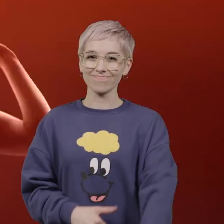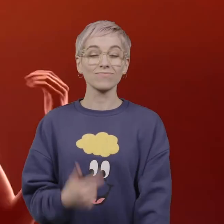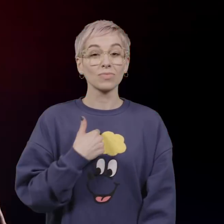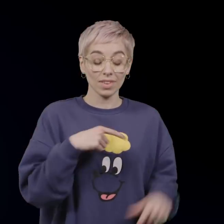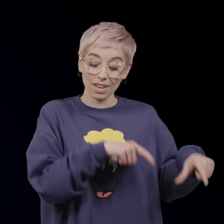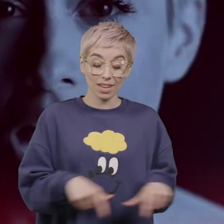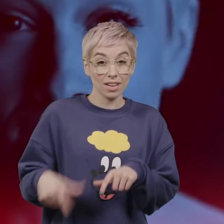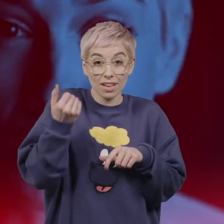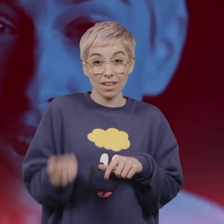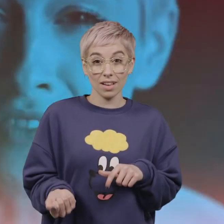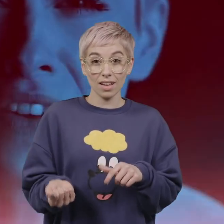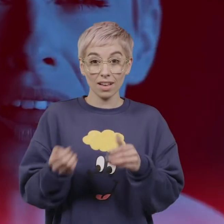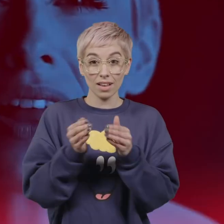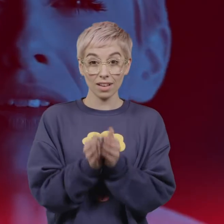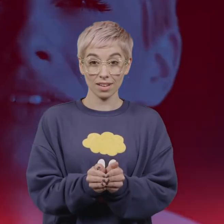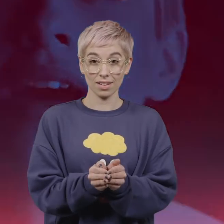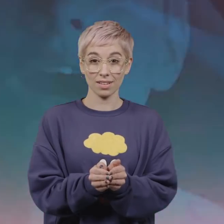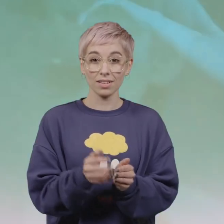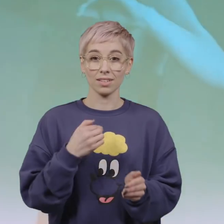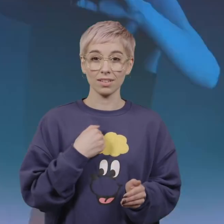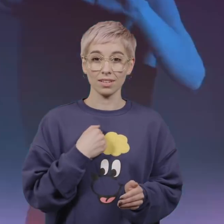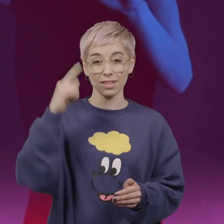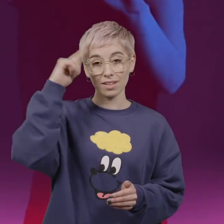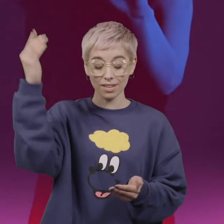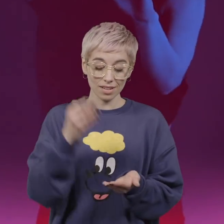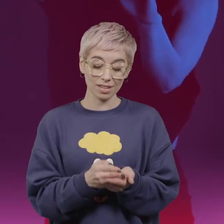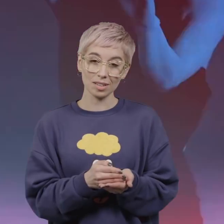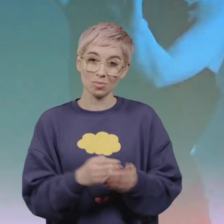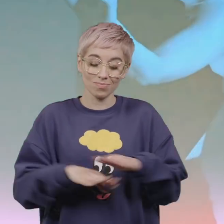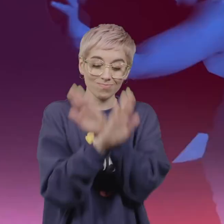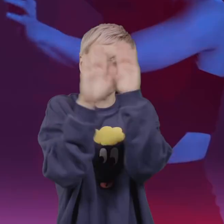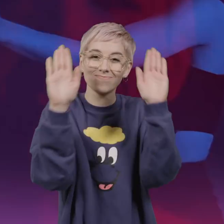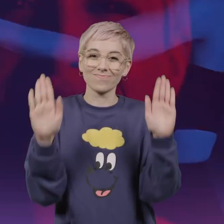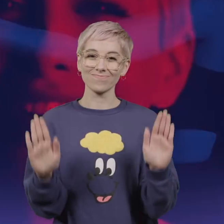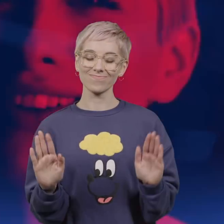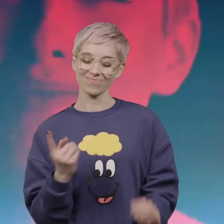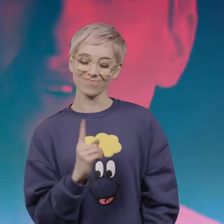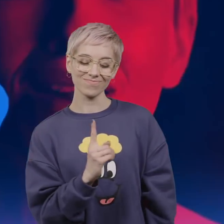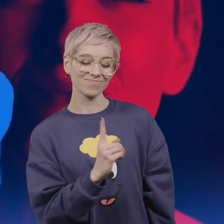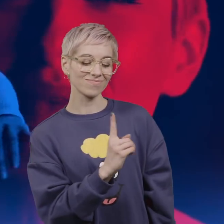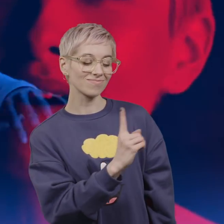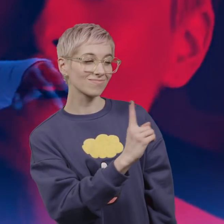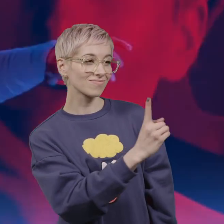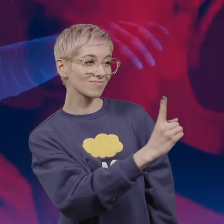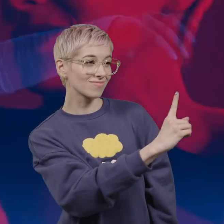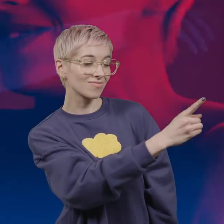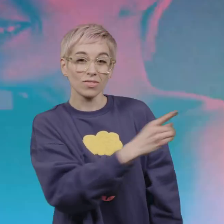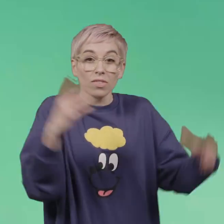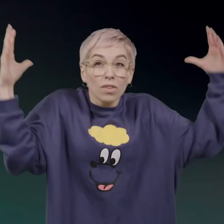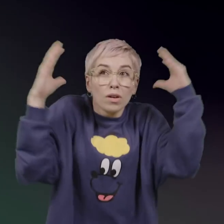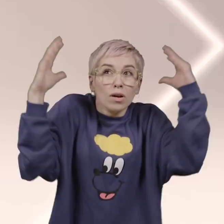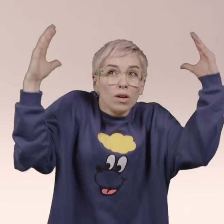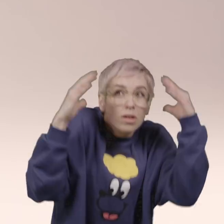I still have faith, I still believe in chasing rainbows